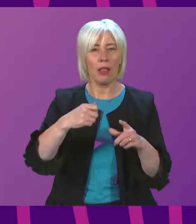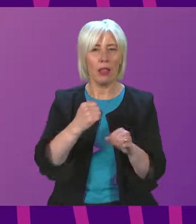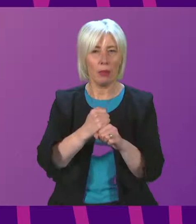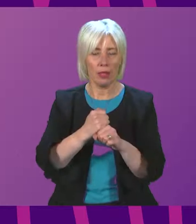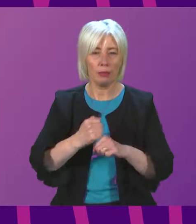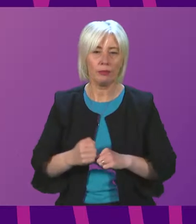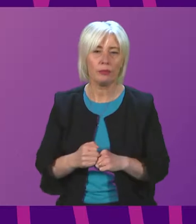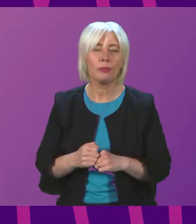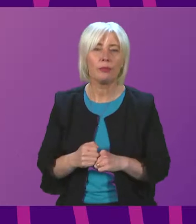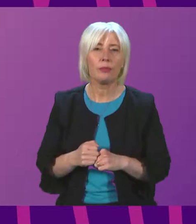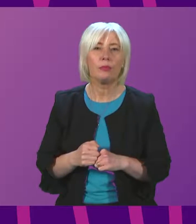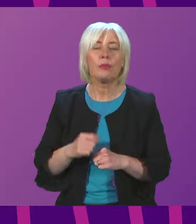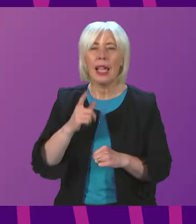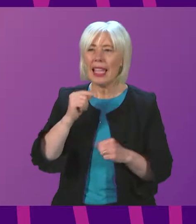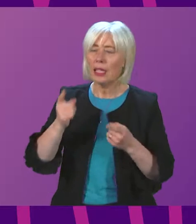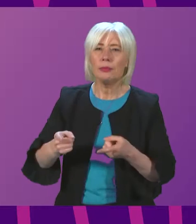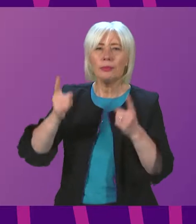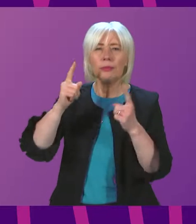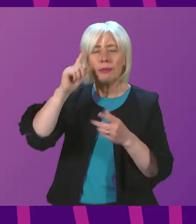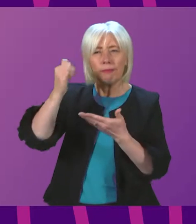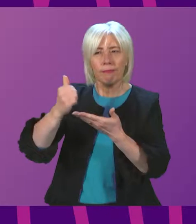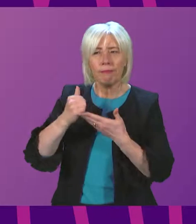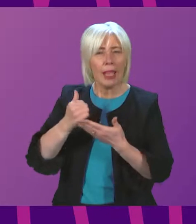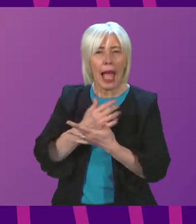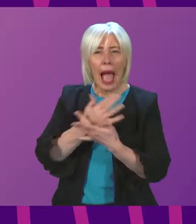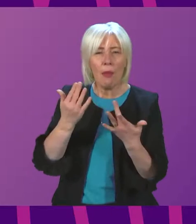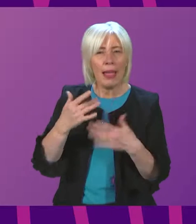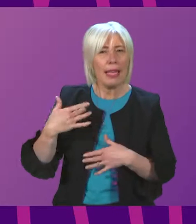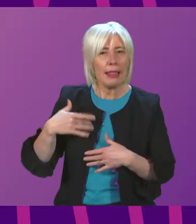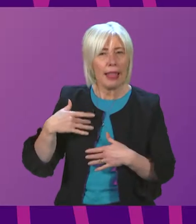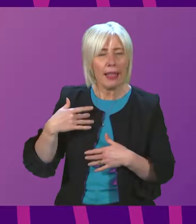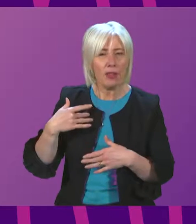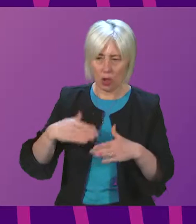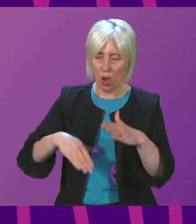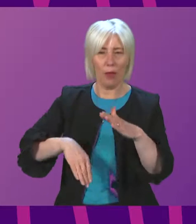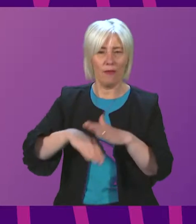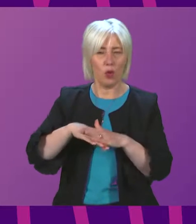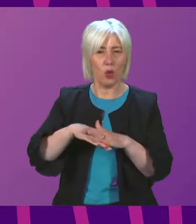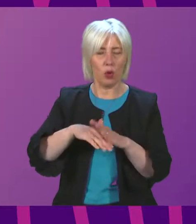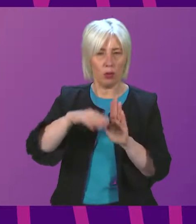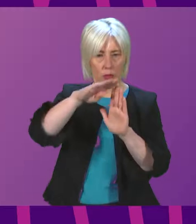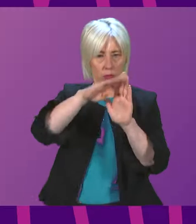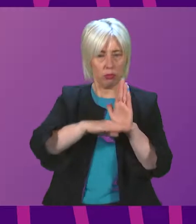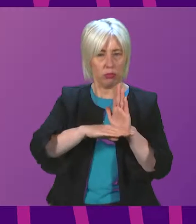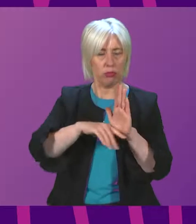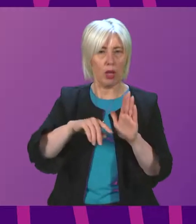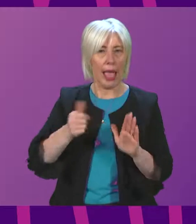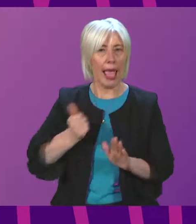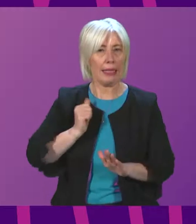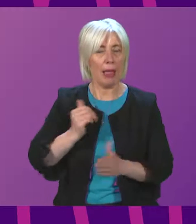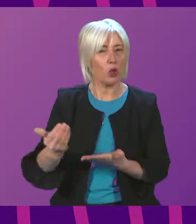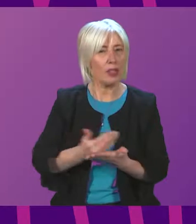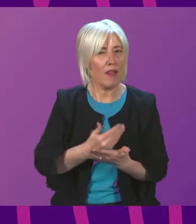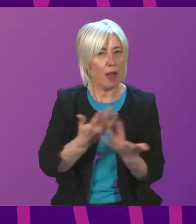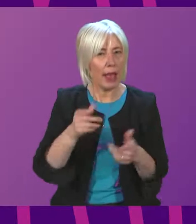you, Presiding Officer. Can the Cabinet Secretary advise as to how many lives the full implementation of this specific measure would be expected to save in a year?